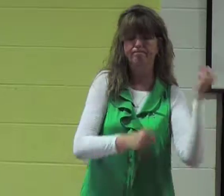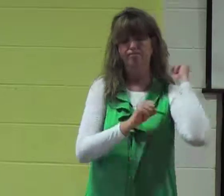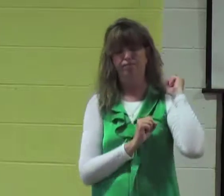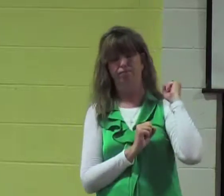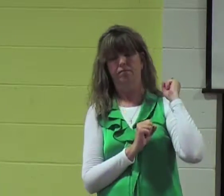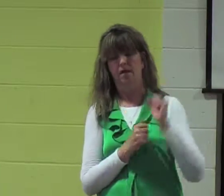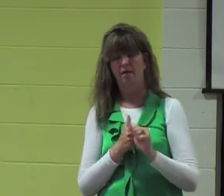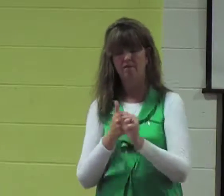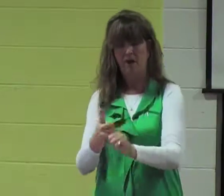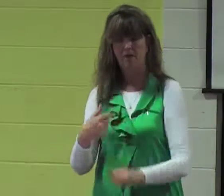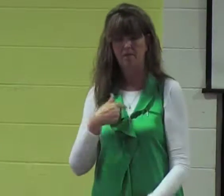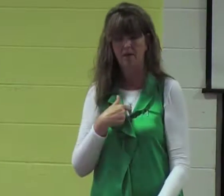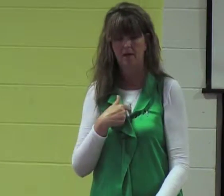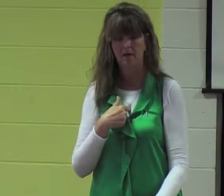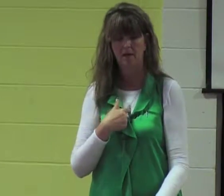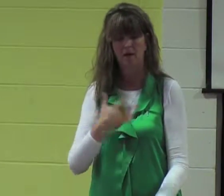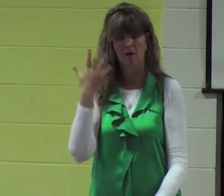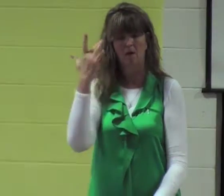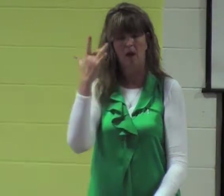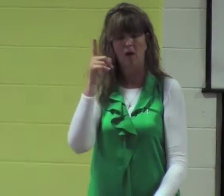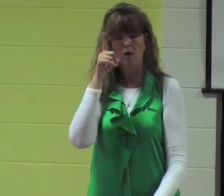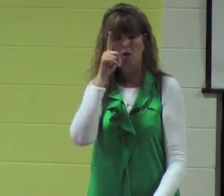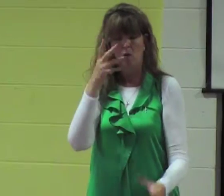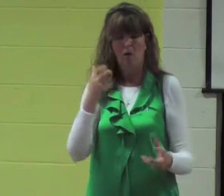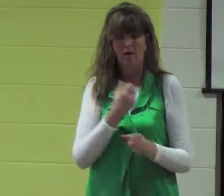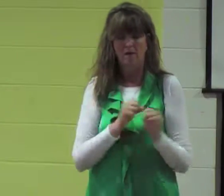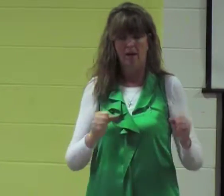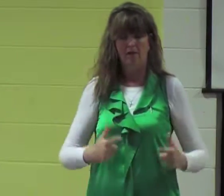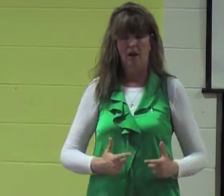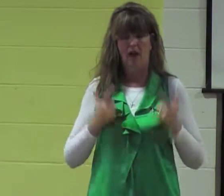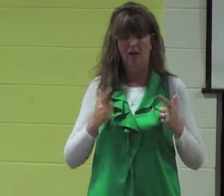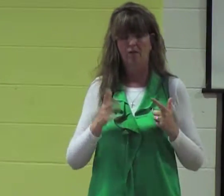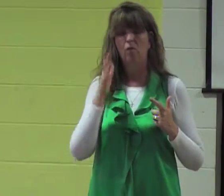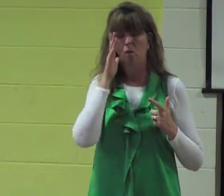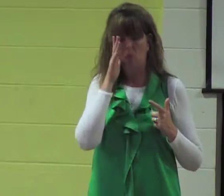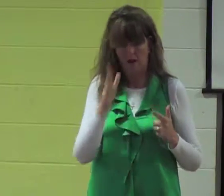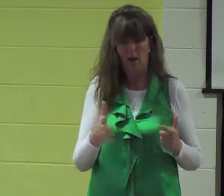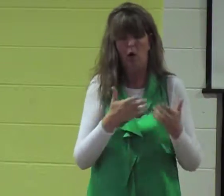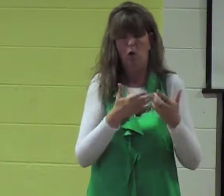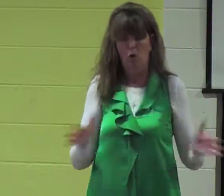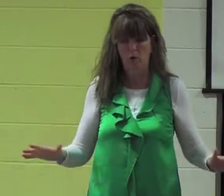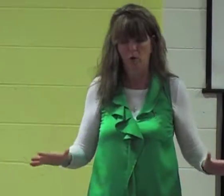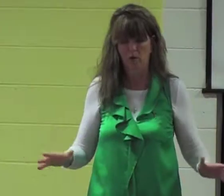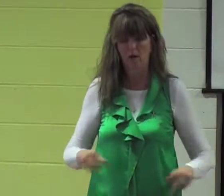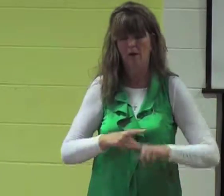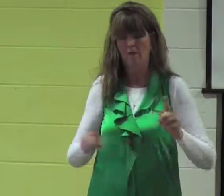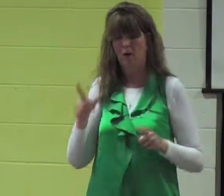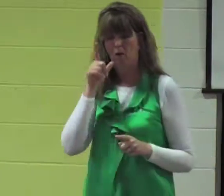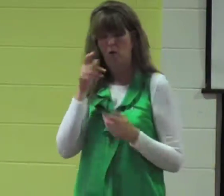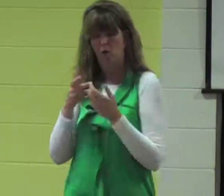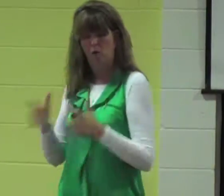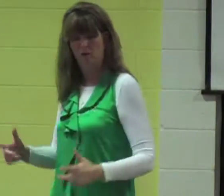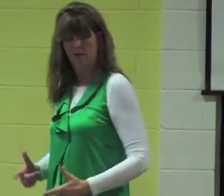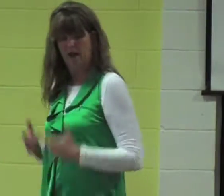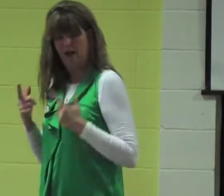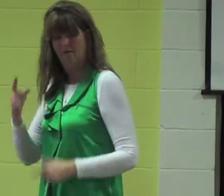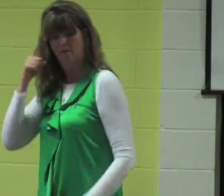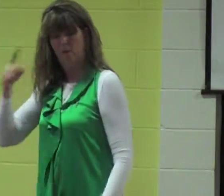up his cross and follow me for whoever wishes to save his life will lose